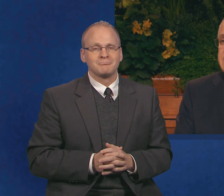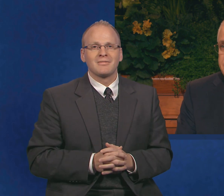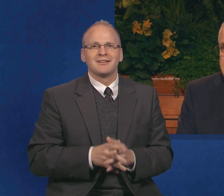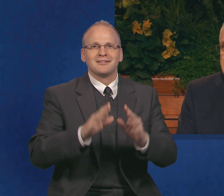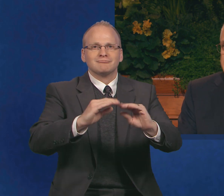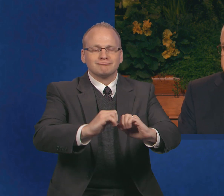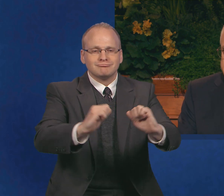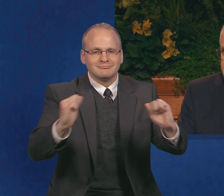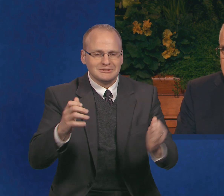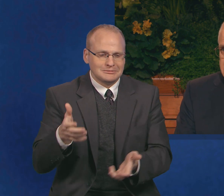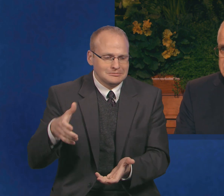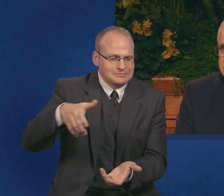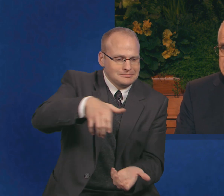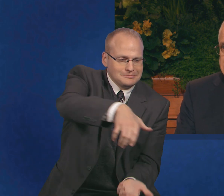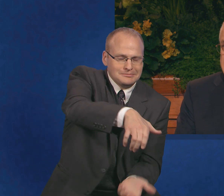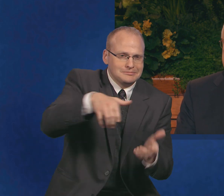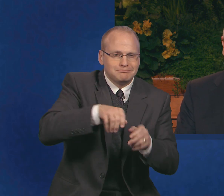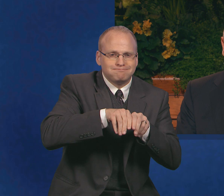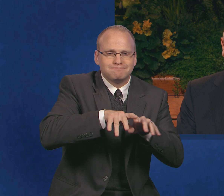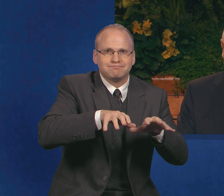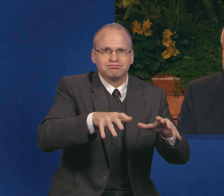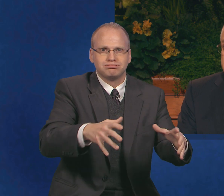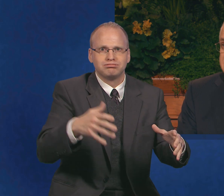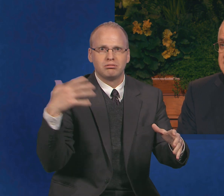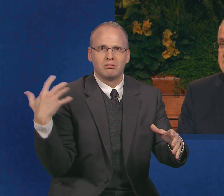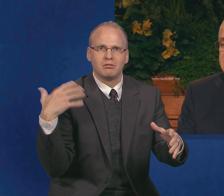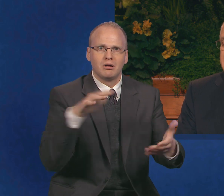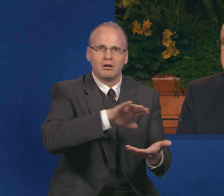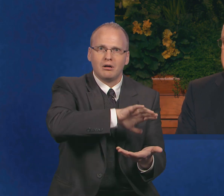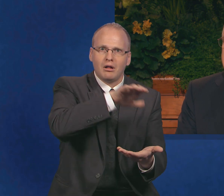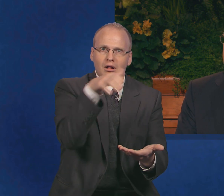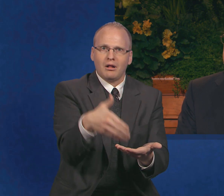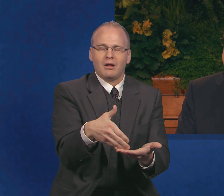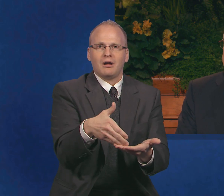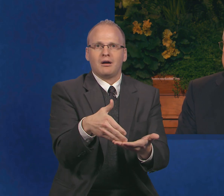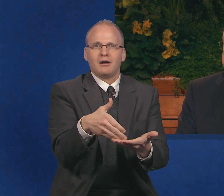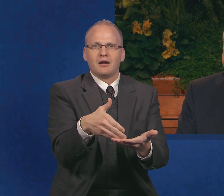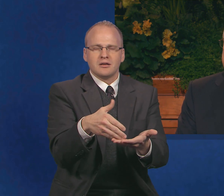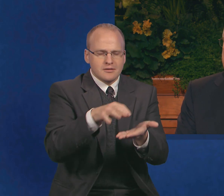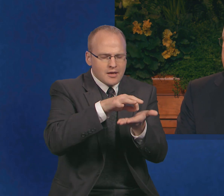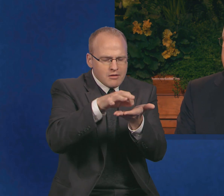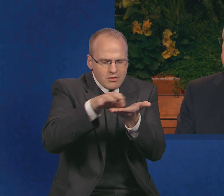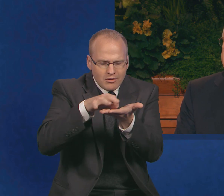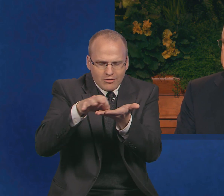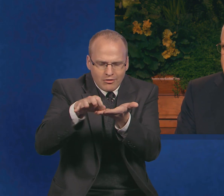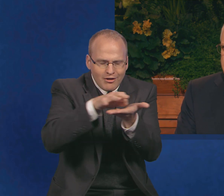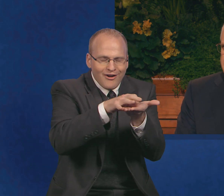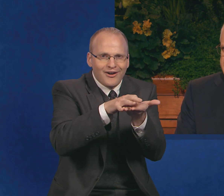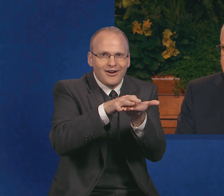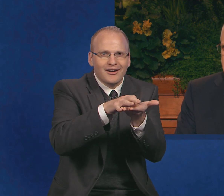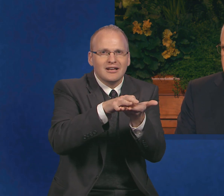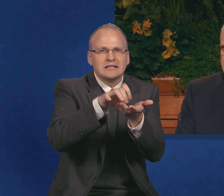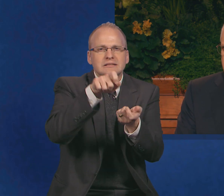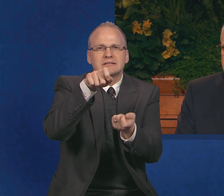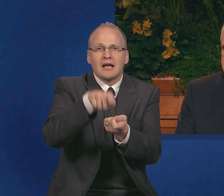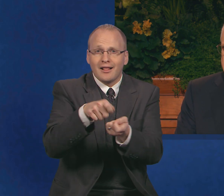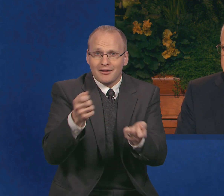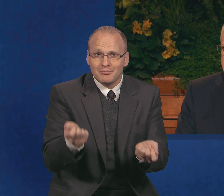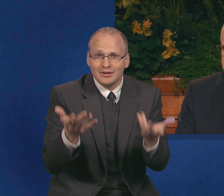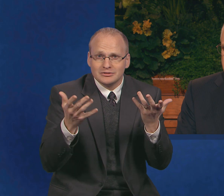emptied onto the table. It was quite a pile, and when it was counted, it came to exactly 100 pesos in silver.